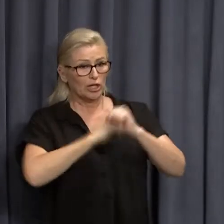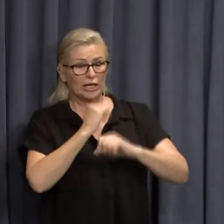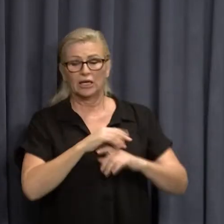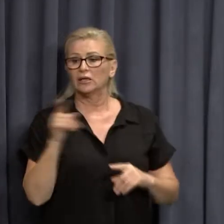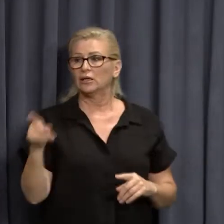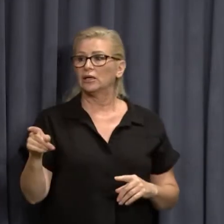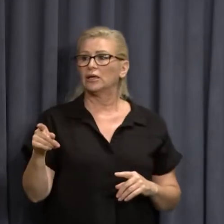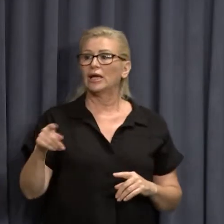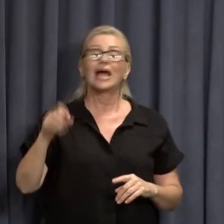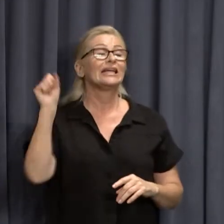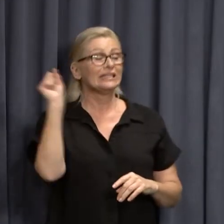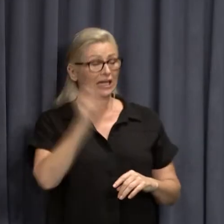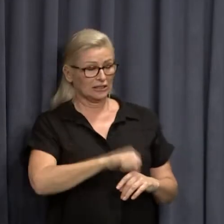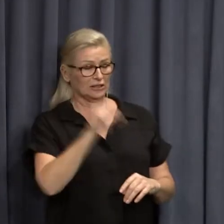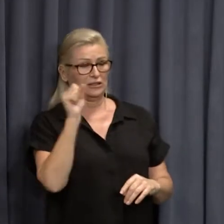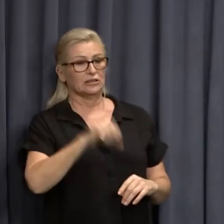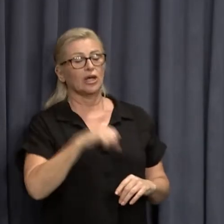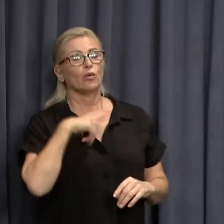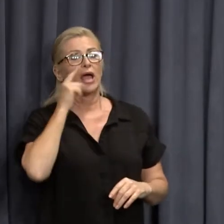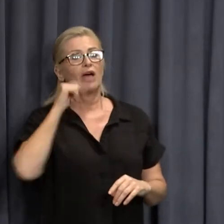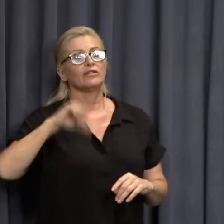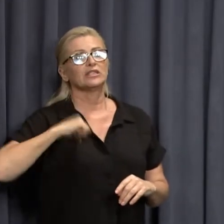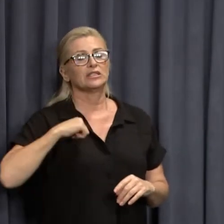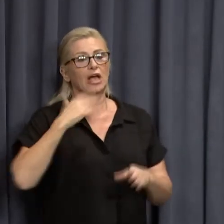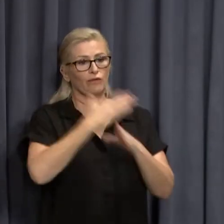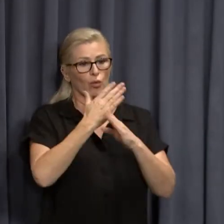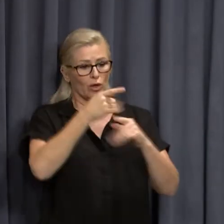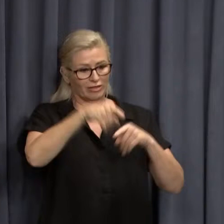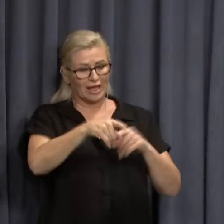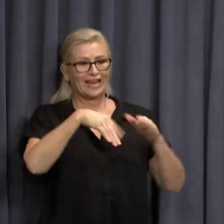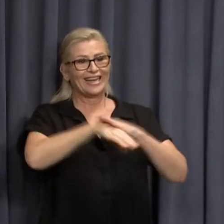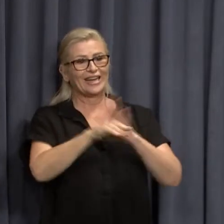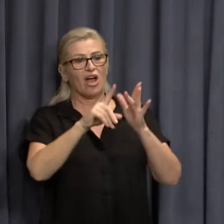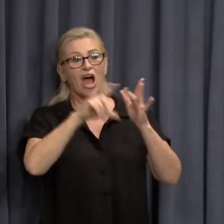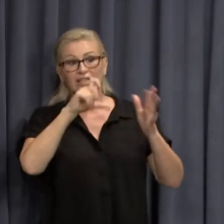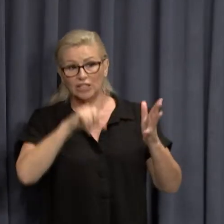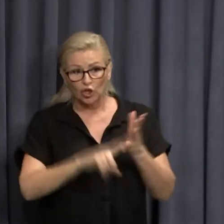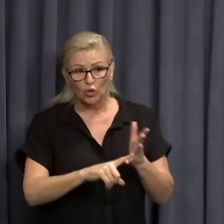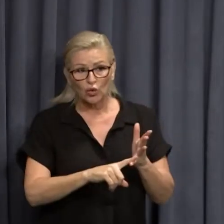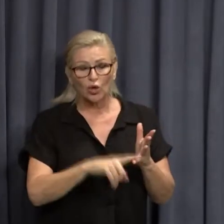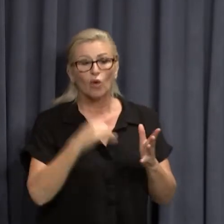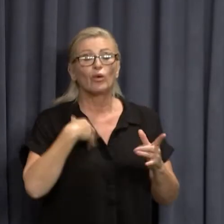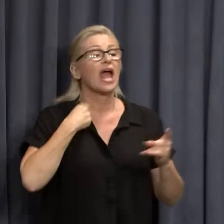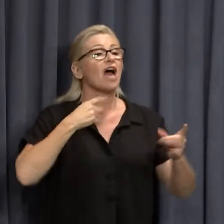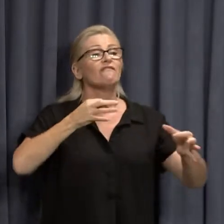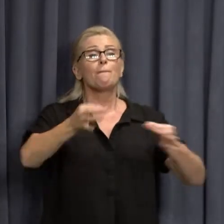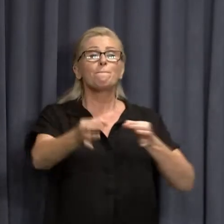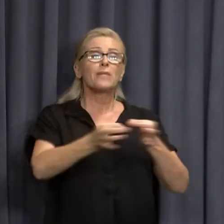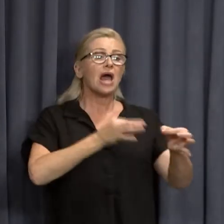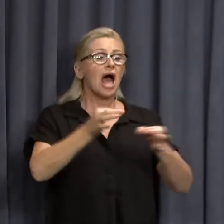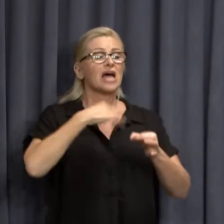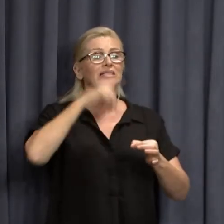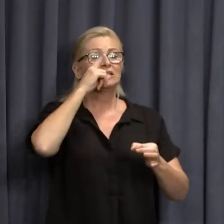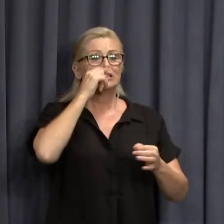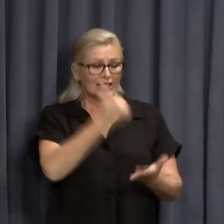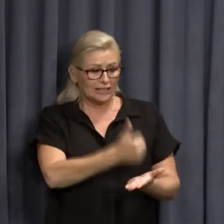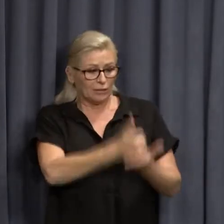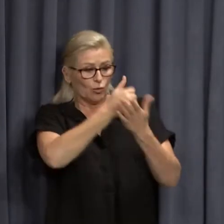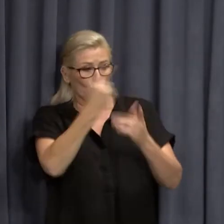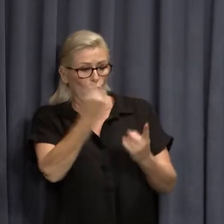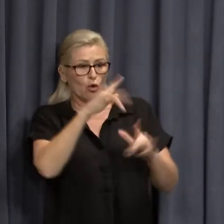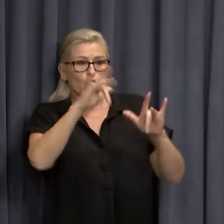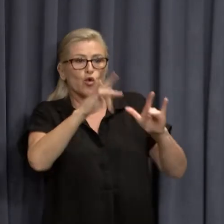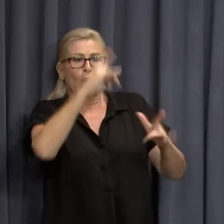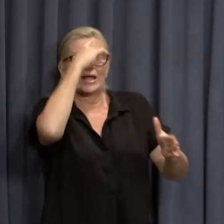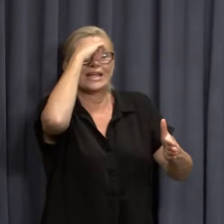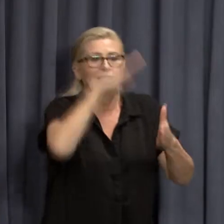have staff to operate the ventilators and ICU. And there are plans in place to support less experienced staff with